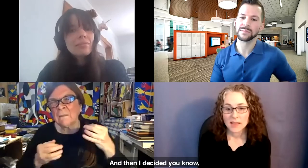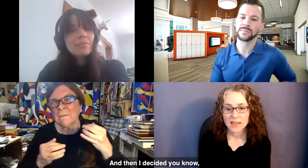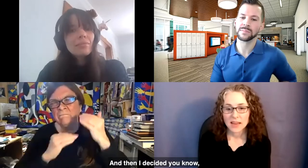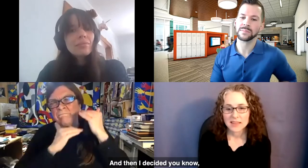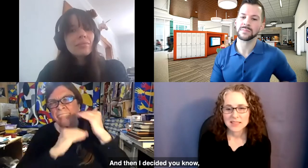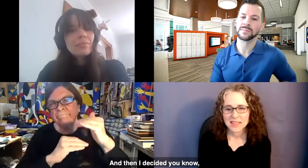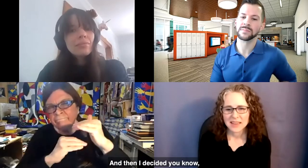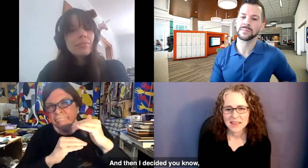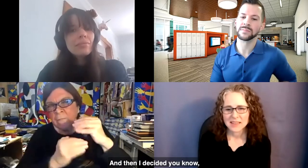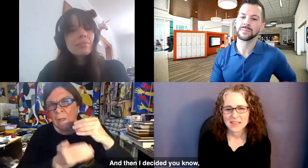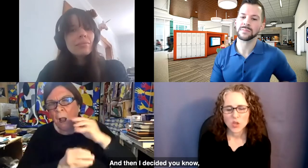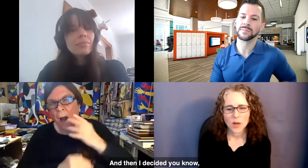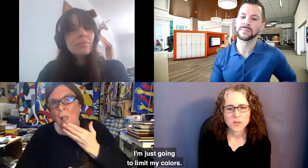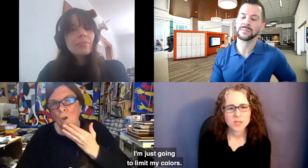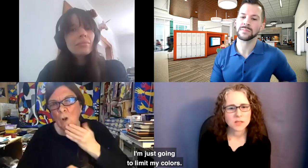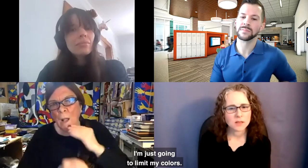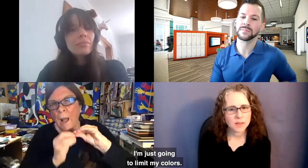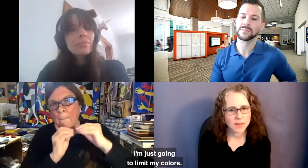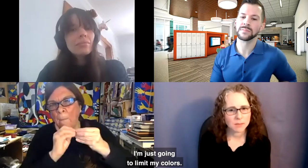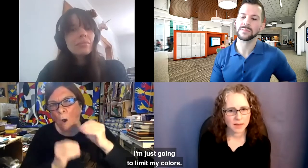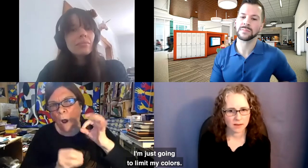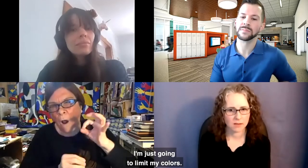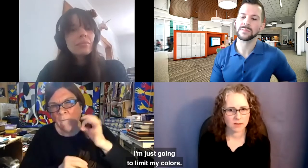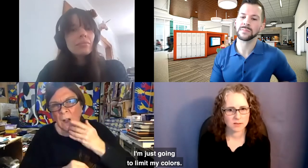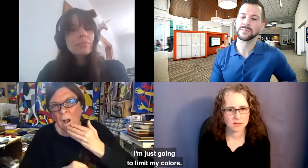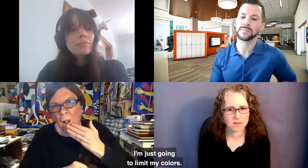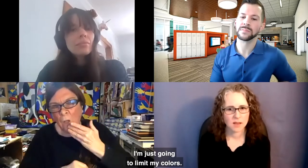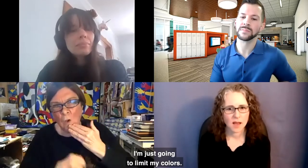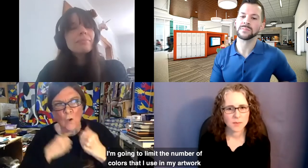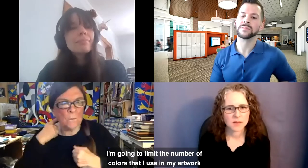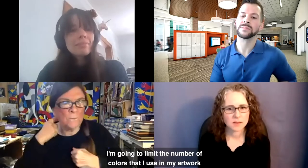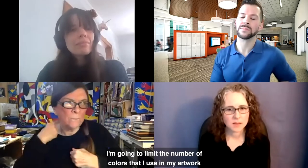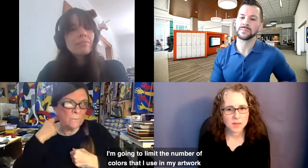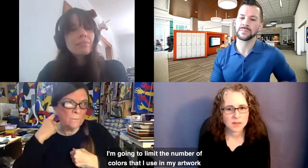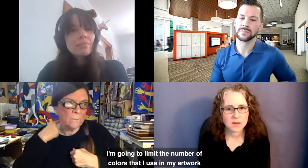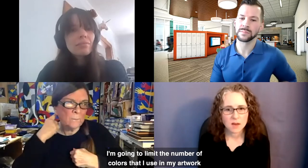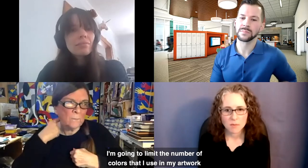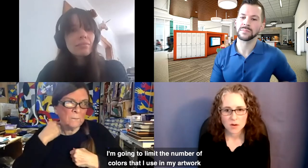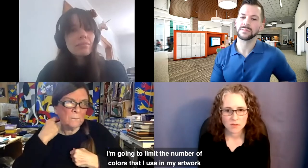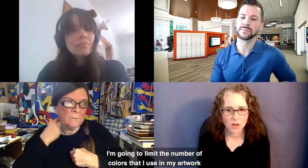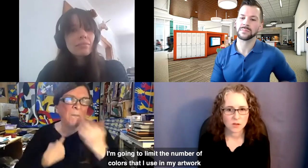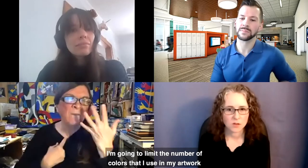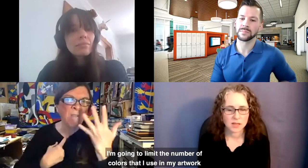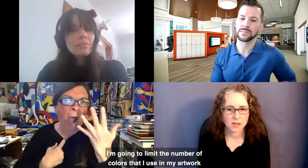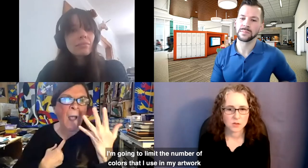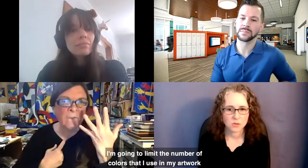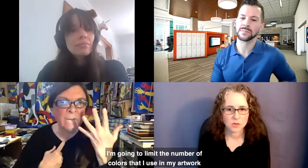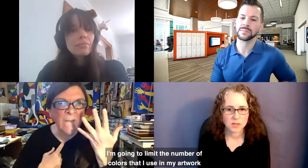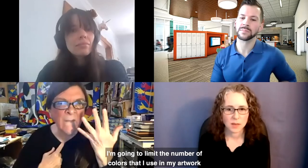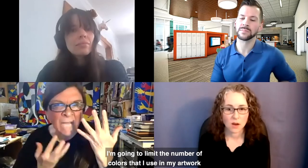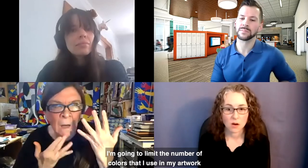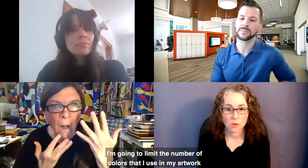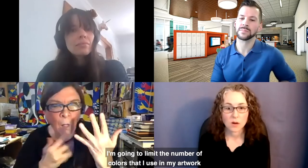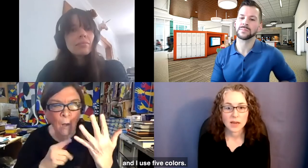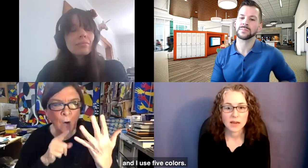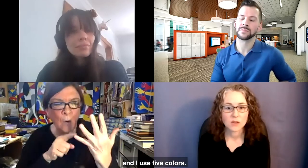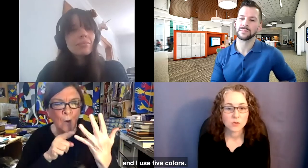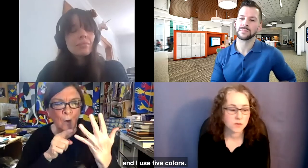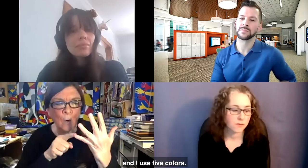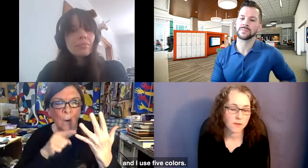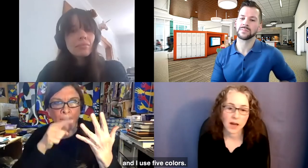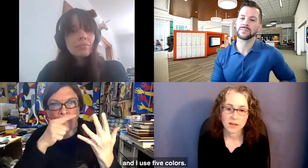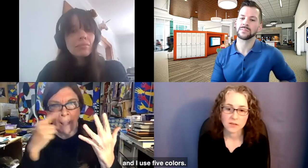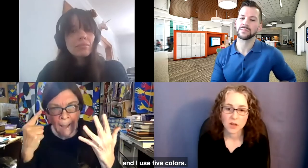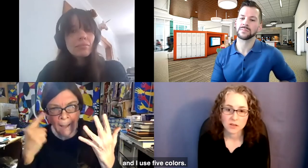And then I decided, you know, I was just going to limit my colors. I'm going to limit the number of colors that I use in my artwork. And I